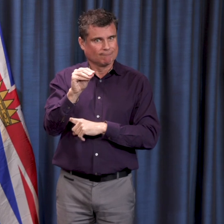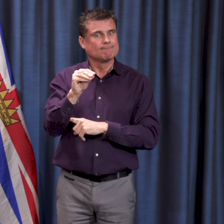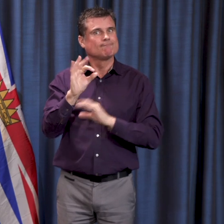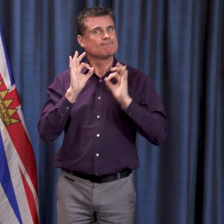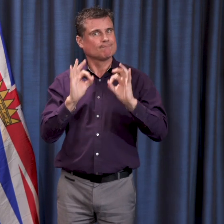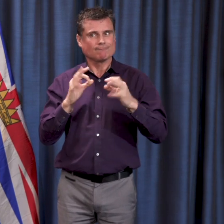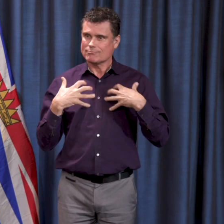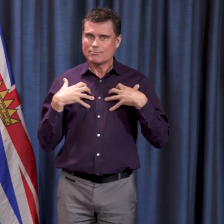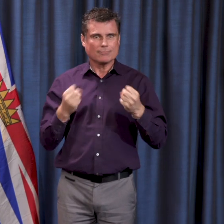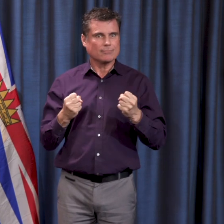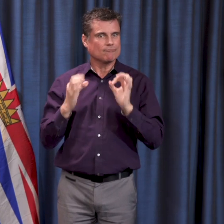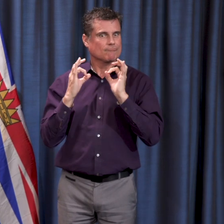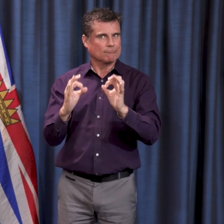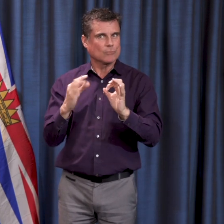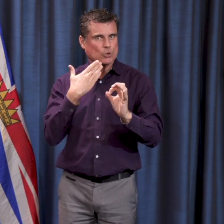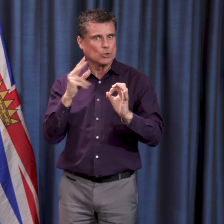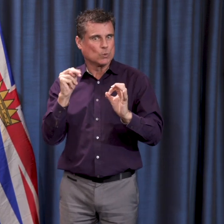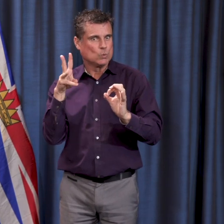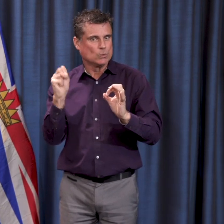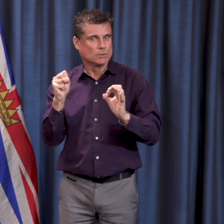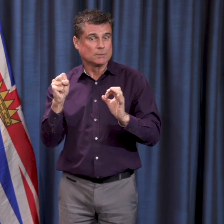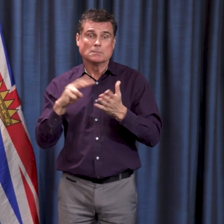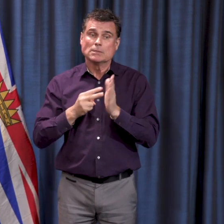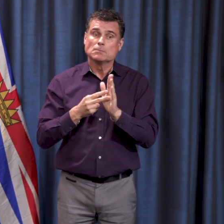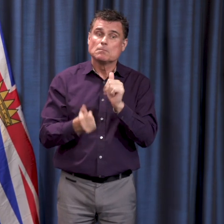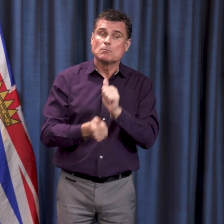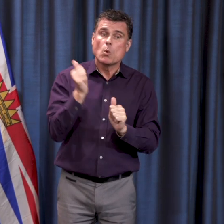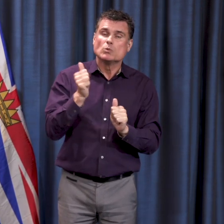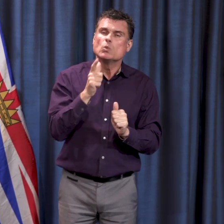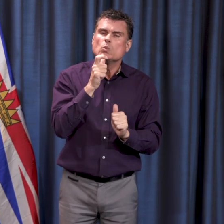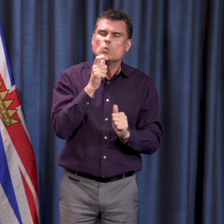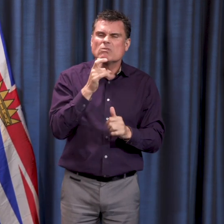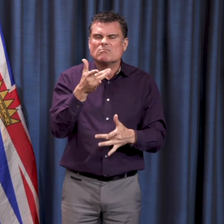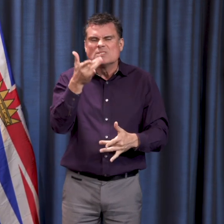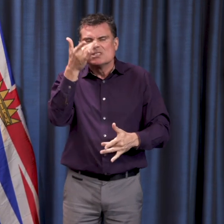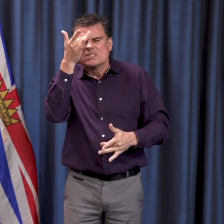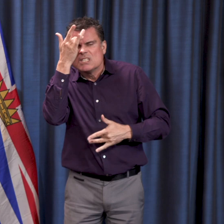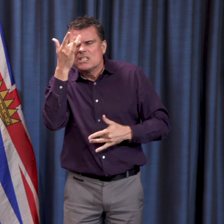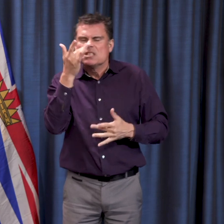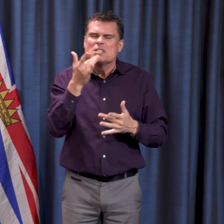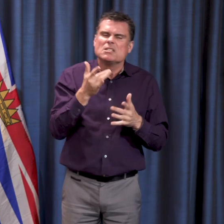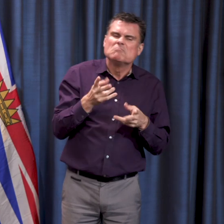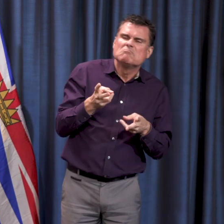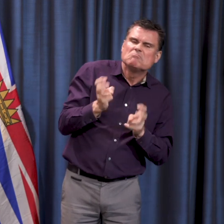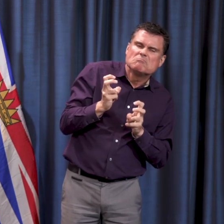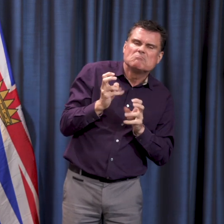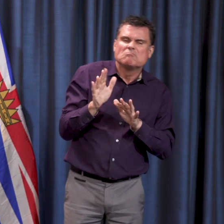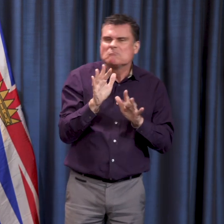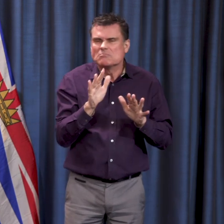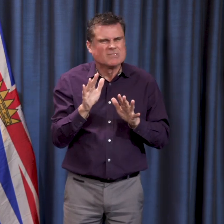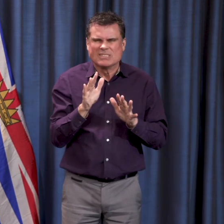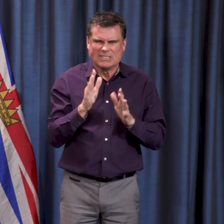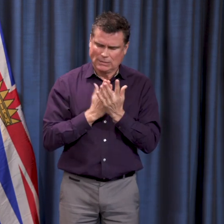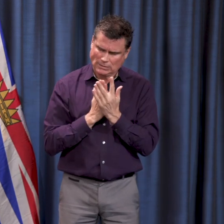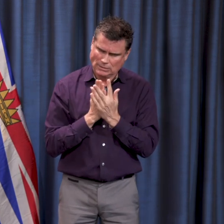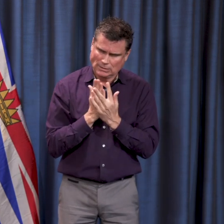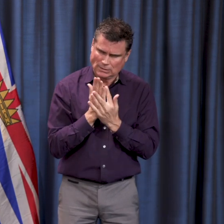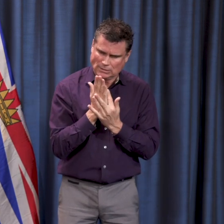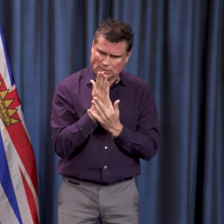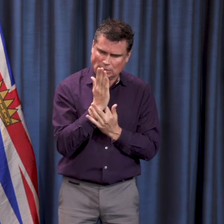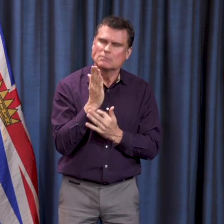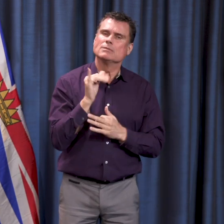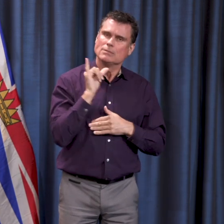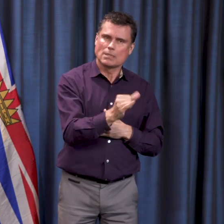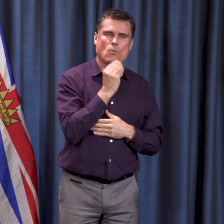particularly young, healthy people who have milder illness, are able to be managed at home and are recovering from this.